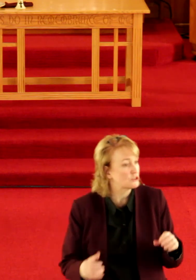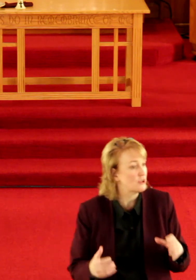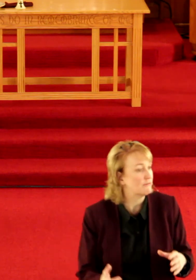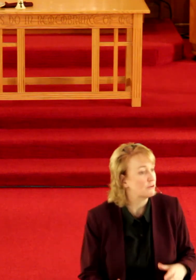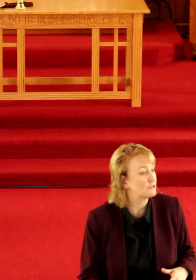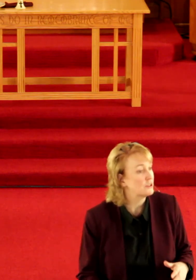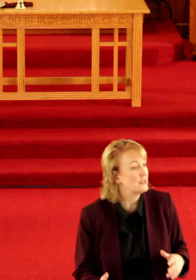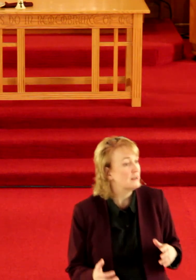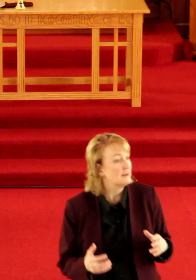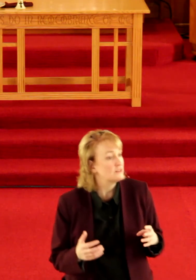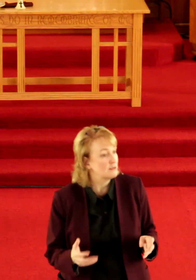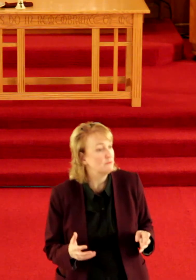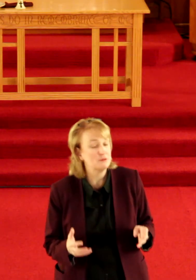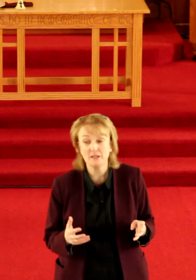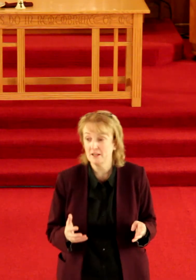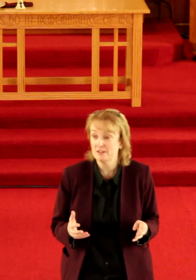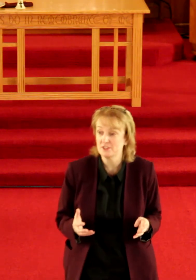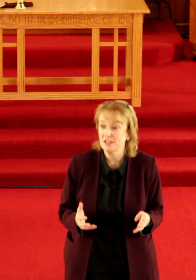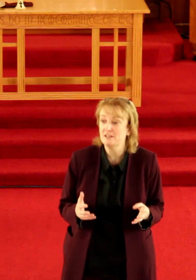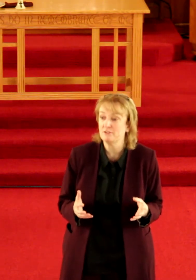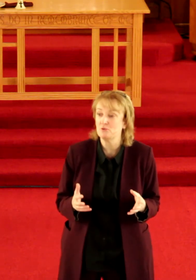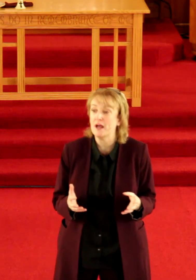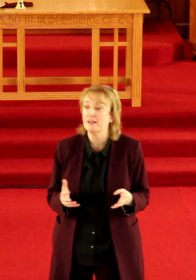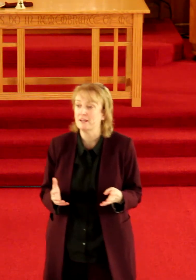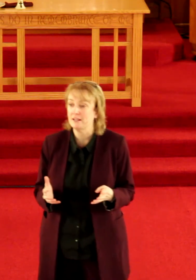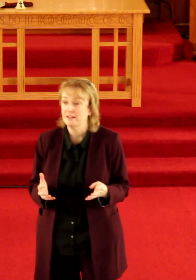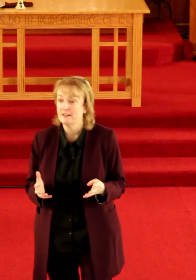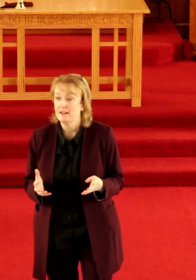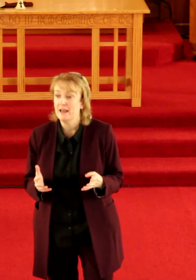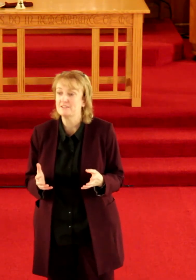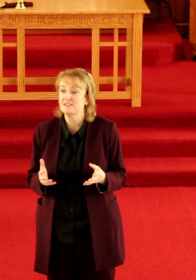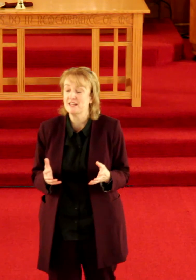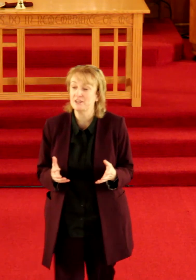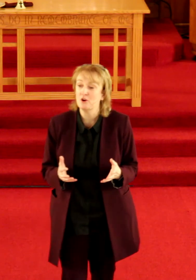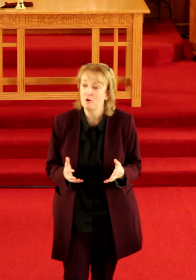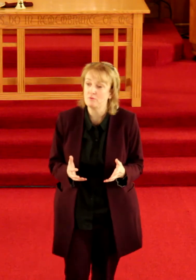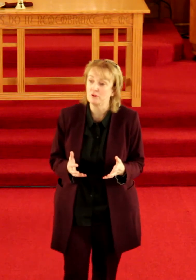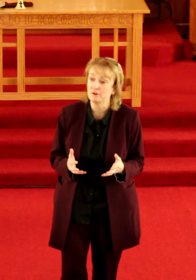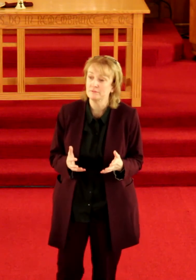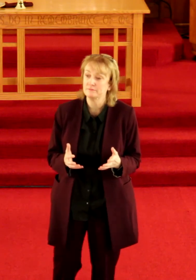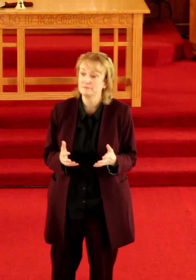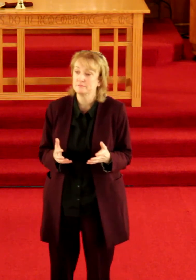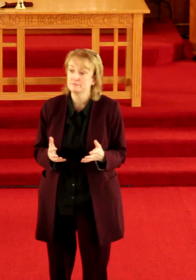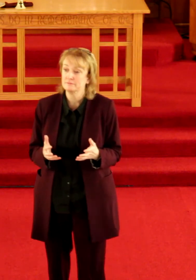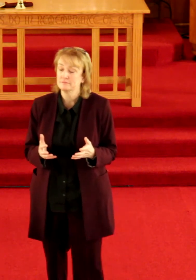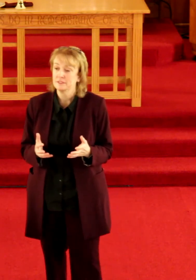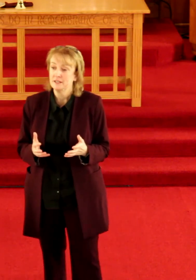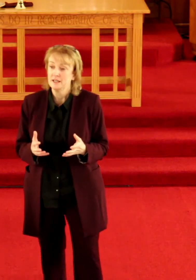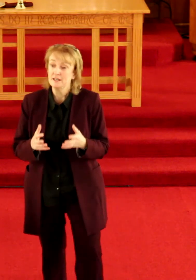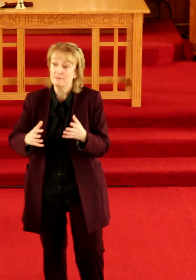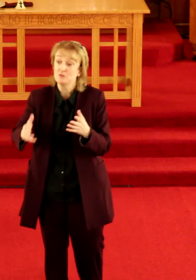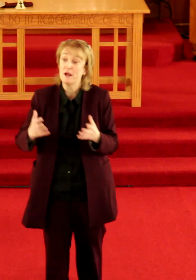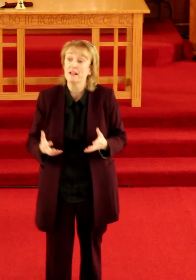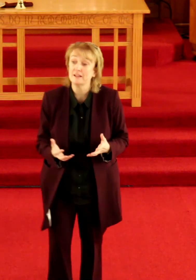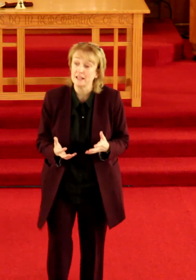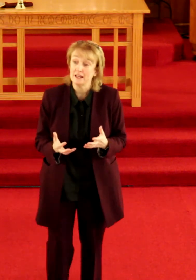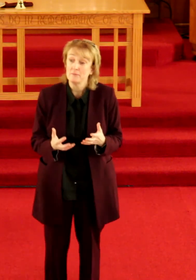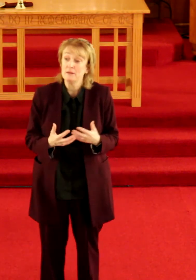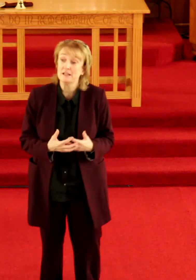suffers simply because individuality has taken over individuality means